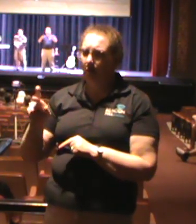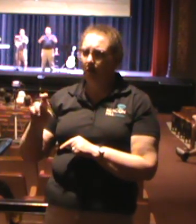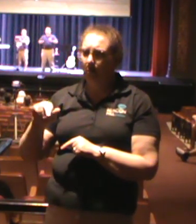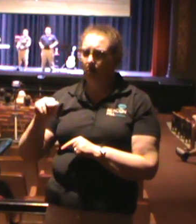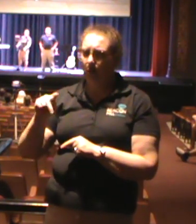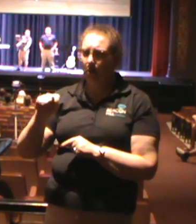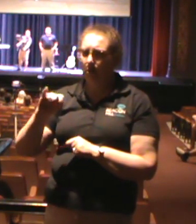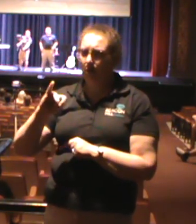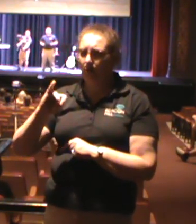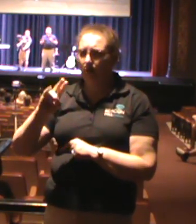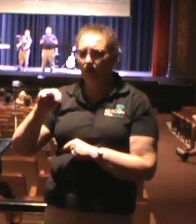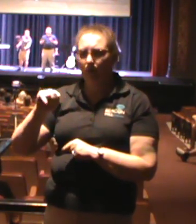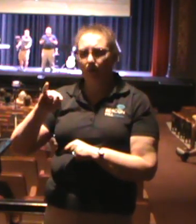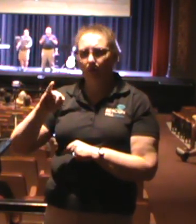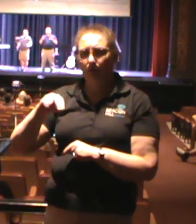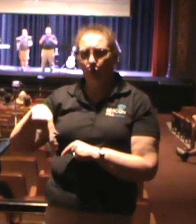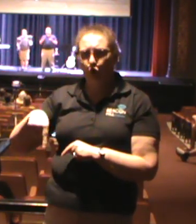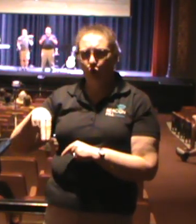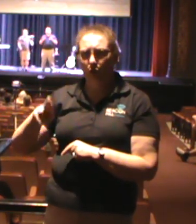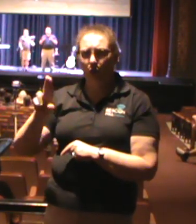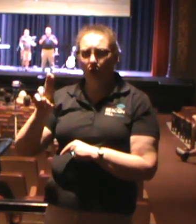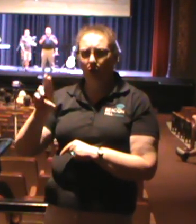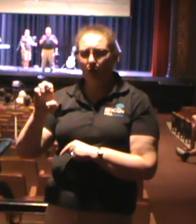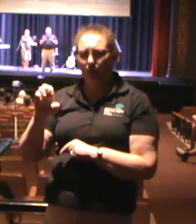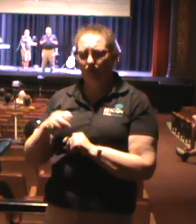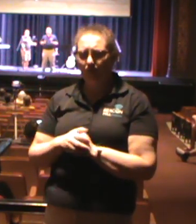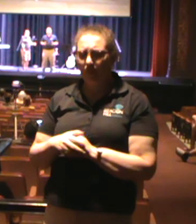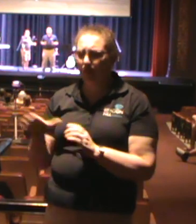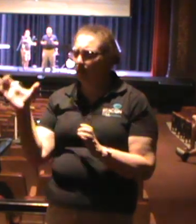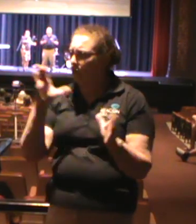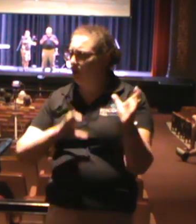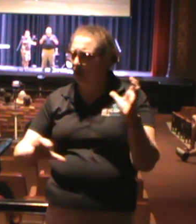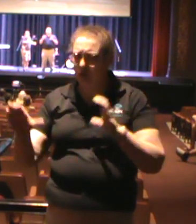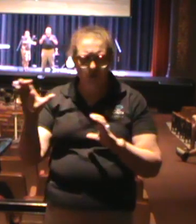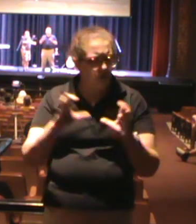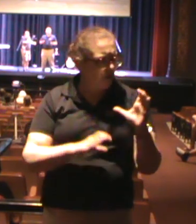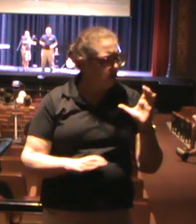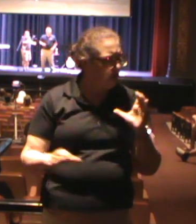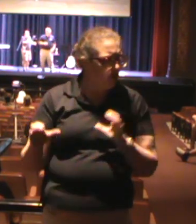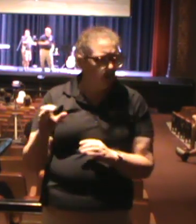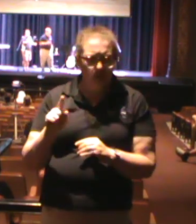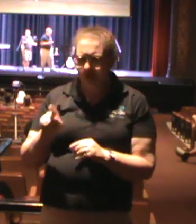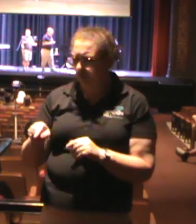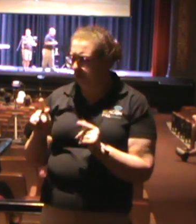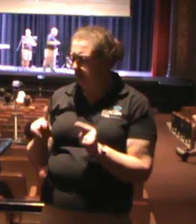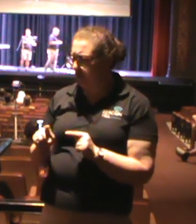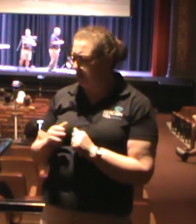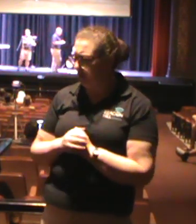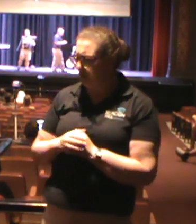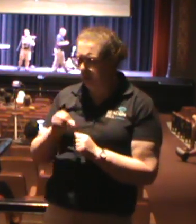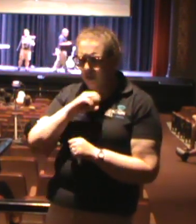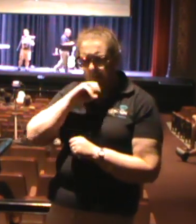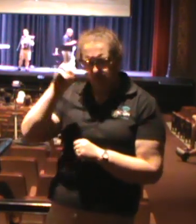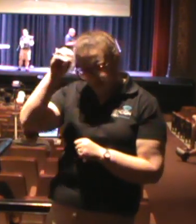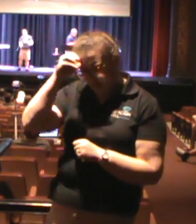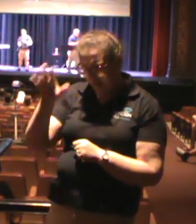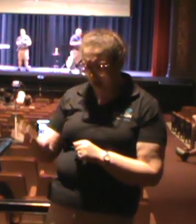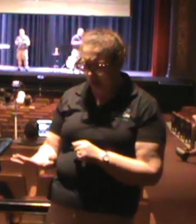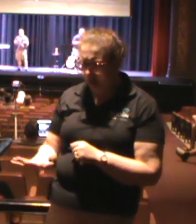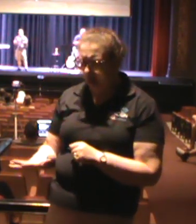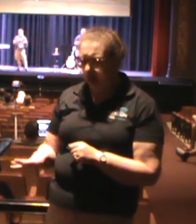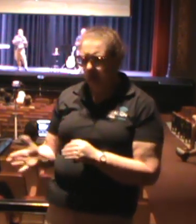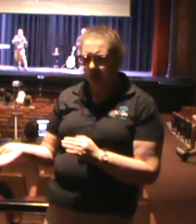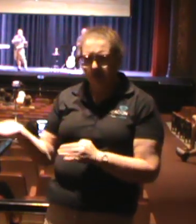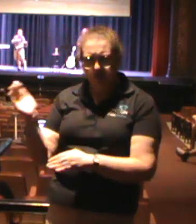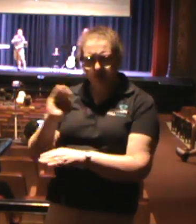in Martinique. And so I looked. I looked all day long for them, and it's hot. And so was right at nighttime. It was right at